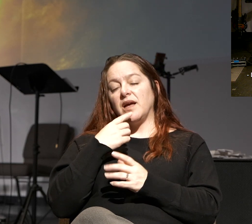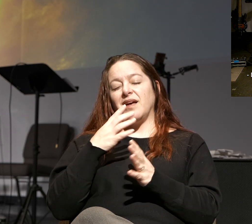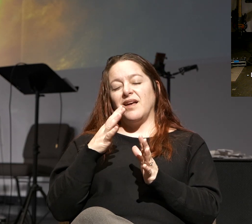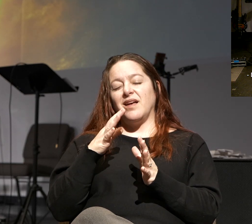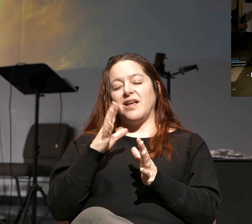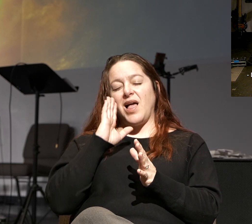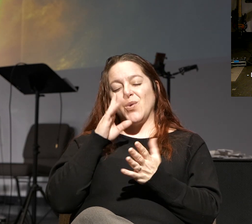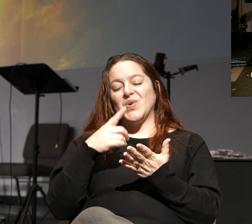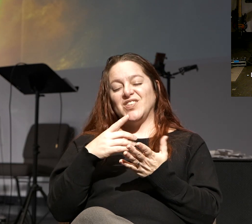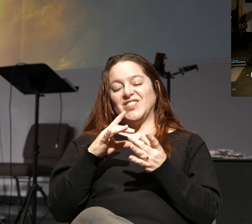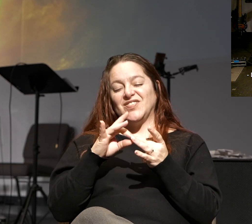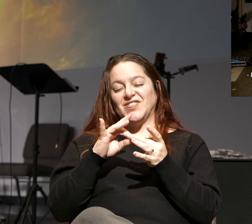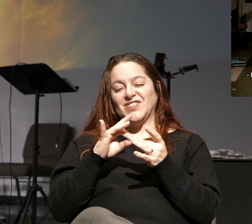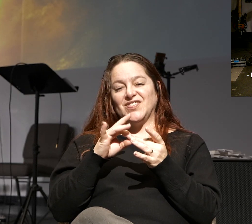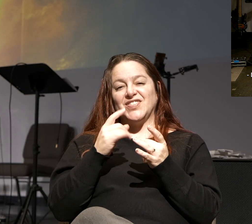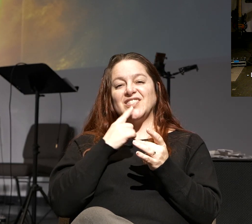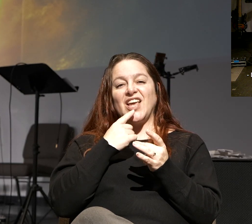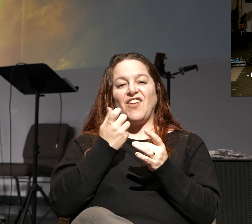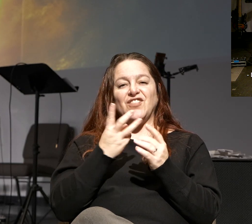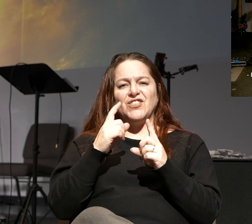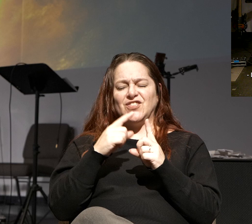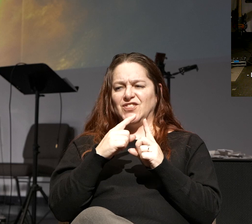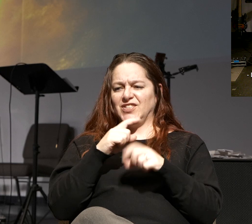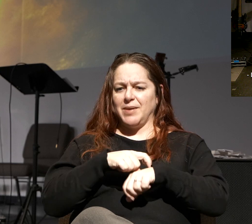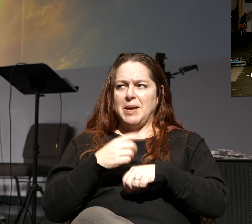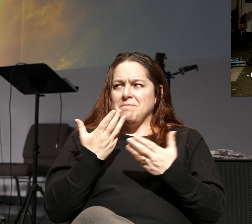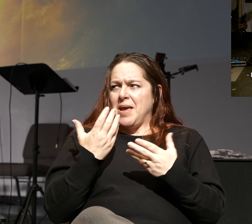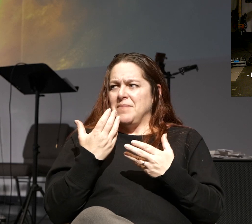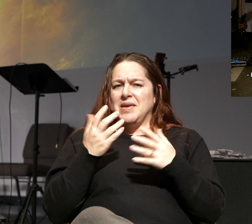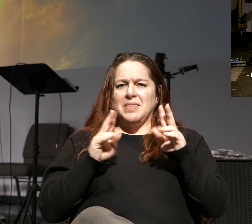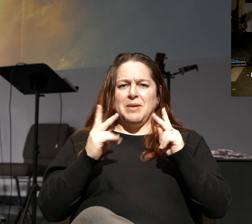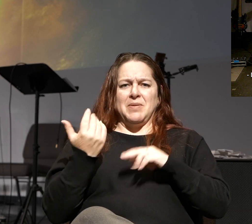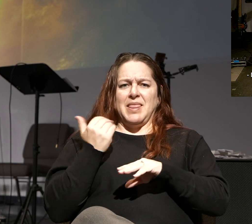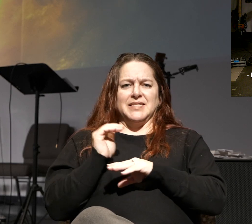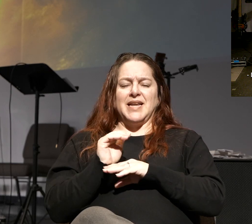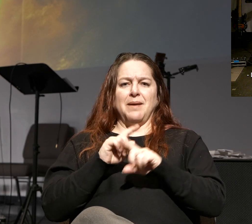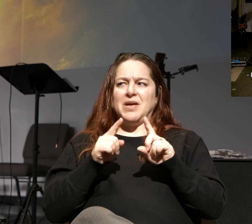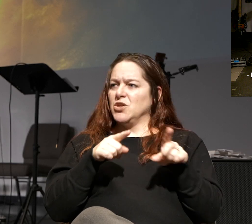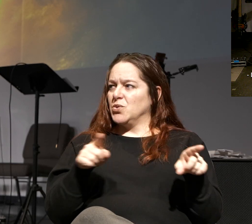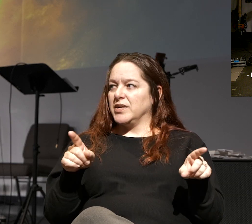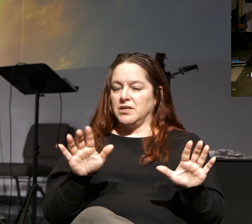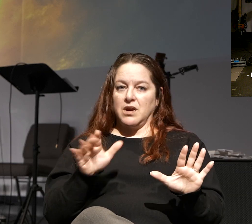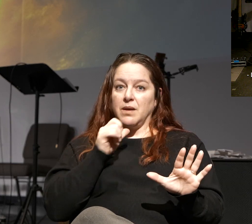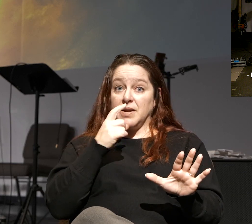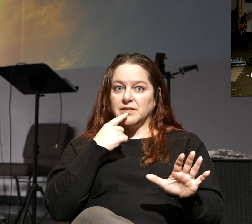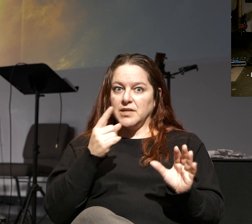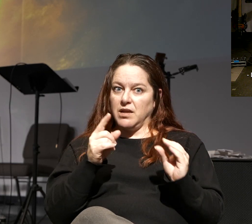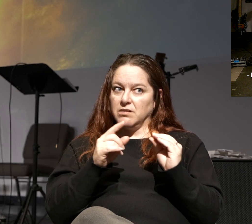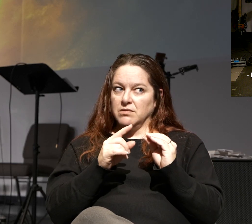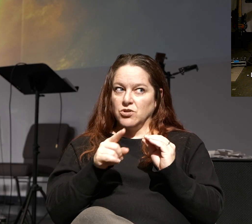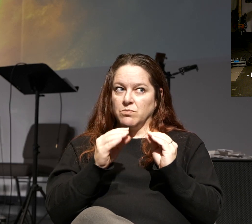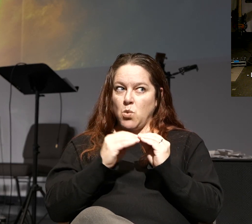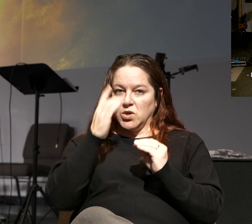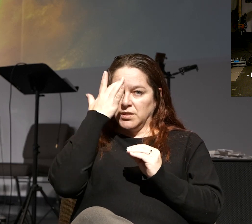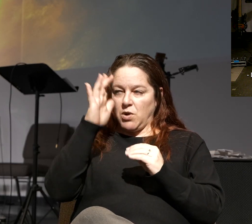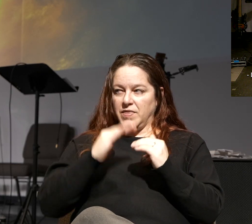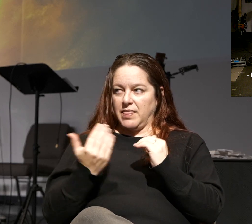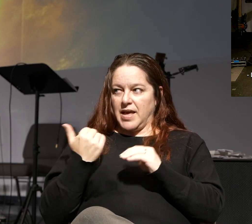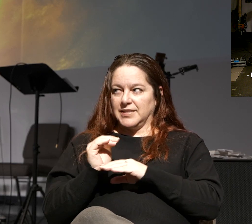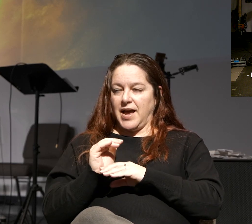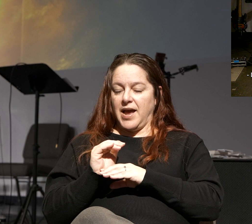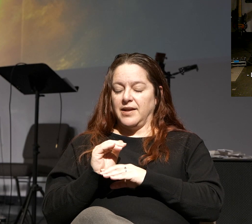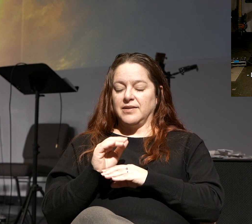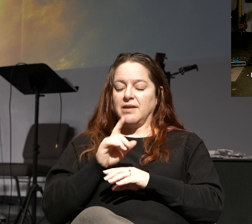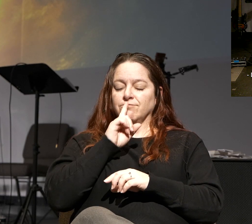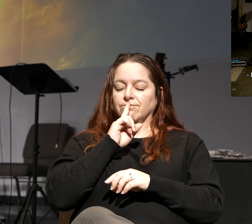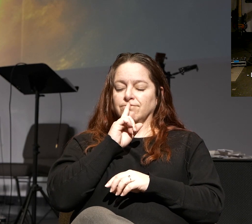I'll go through it a couple times because maybe it was the crowd last night. I'm not saying that you guys are smarter than the crowd last night. I'm not going to say that. I